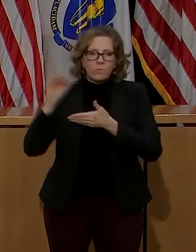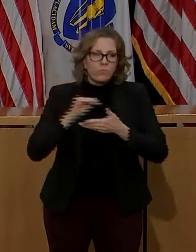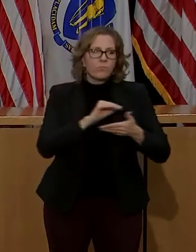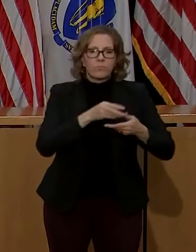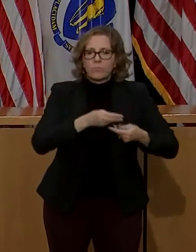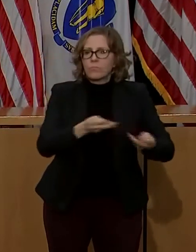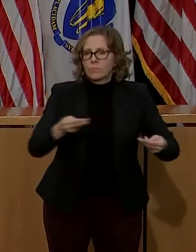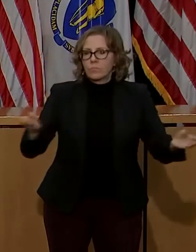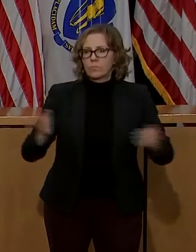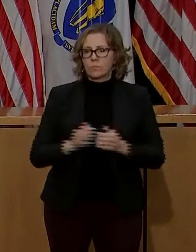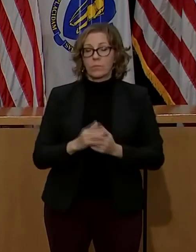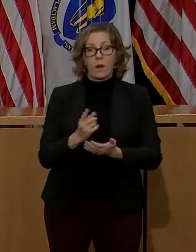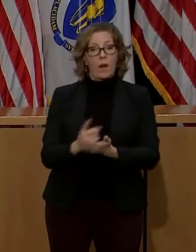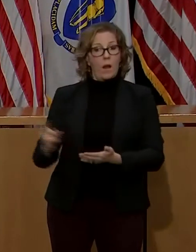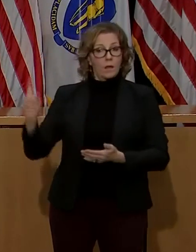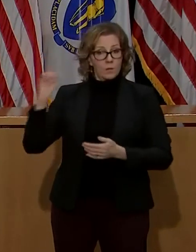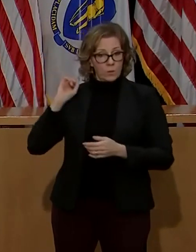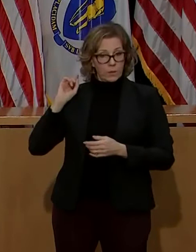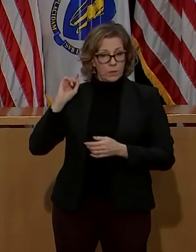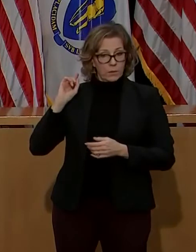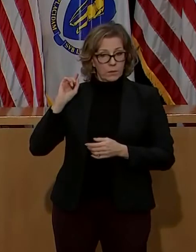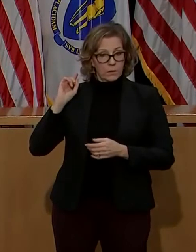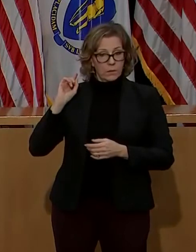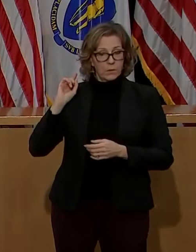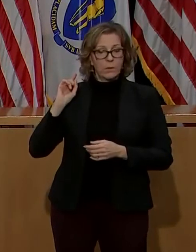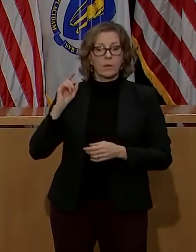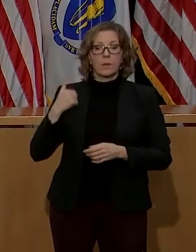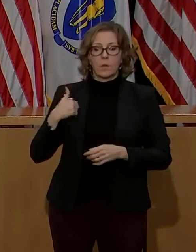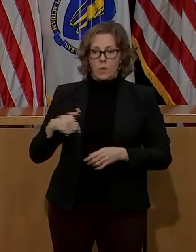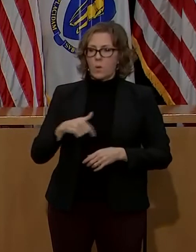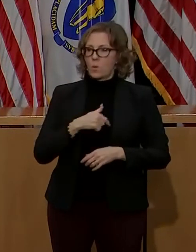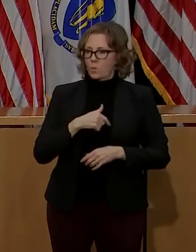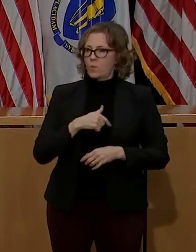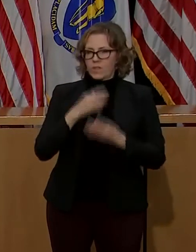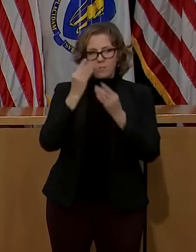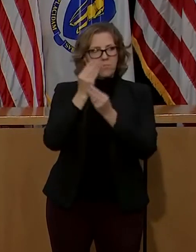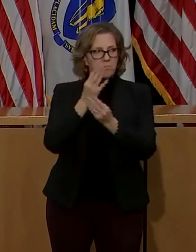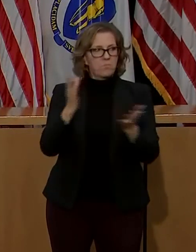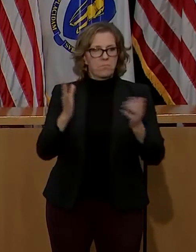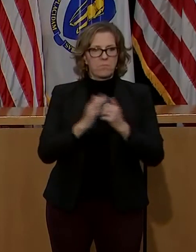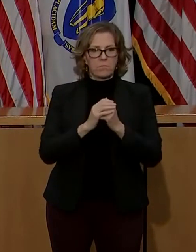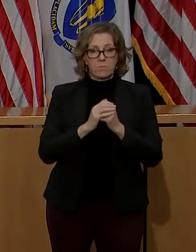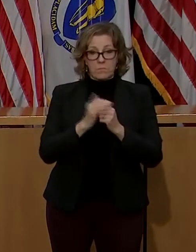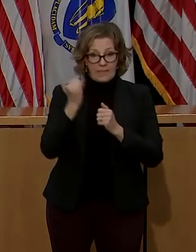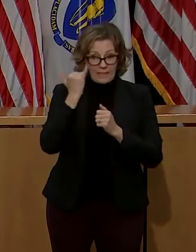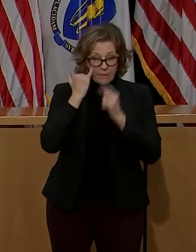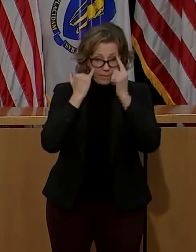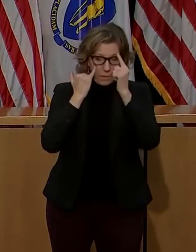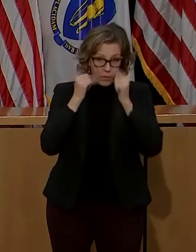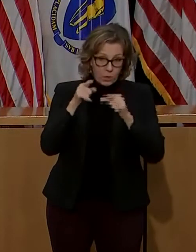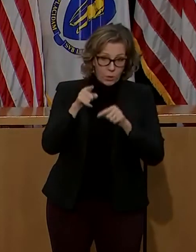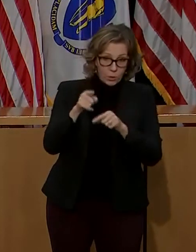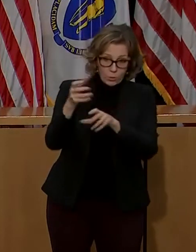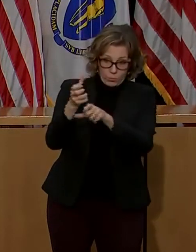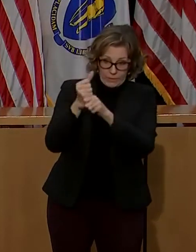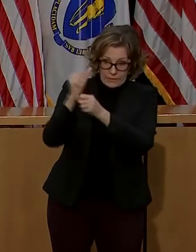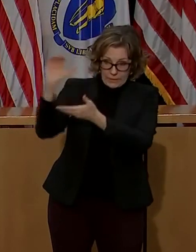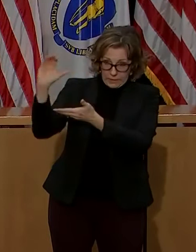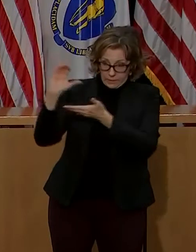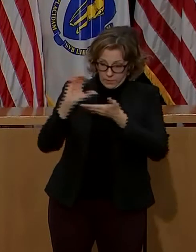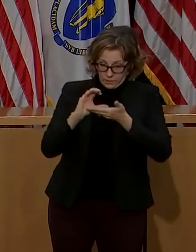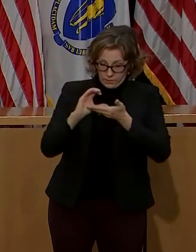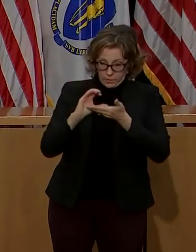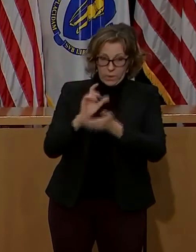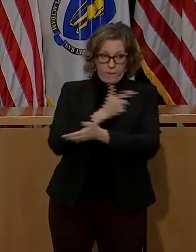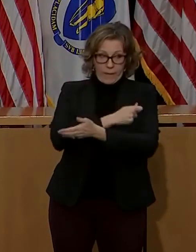week, we made it crystal clear that providers have 10 days from the receipt of the vaccine to